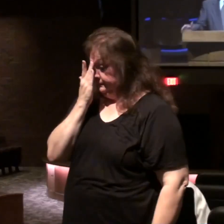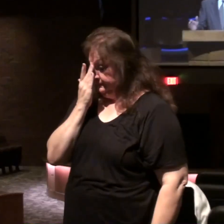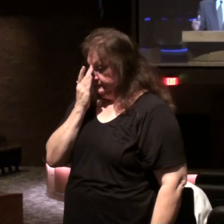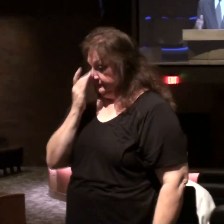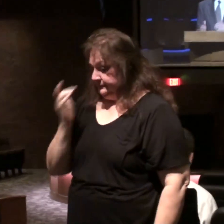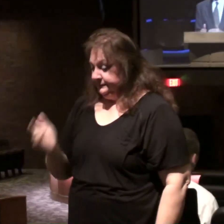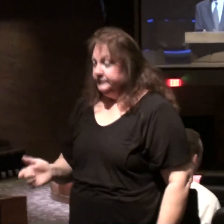thank you